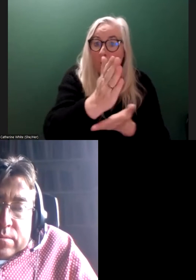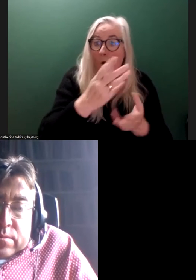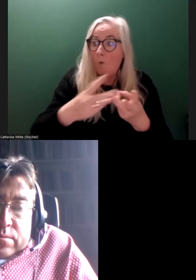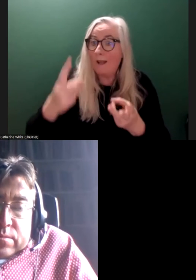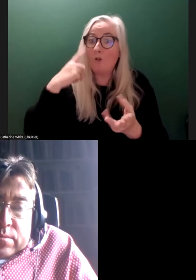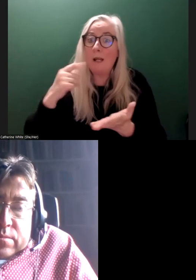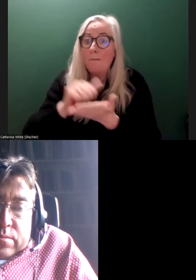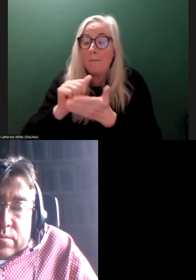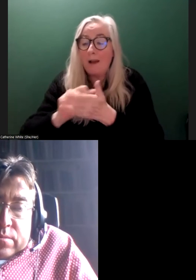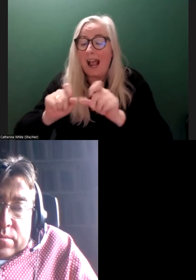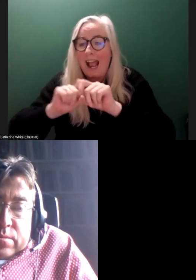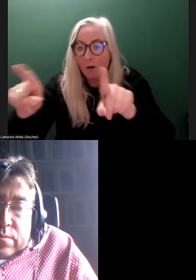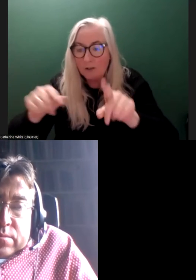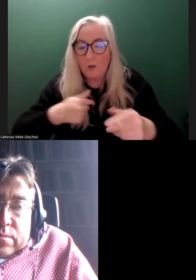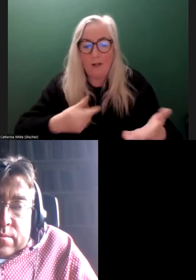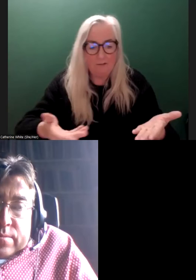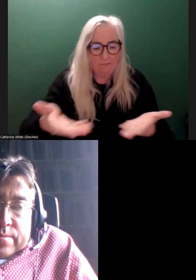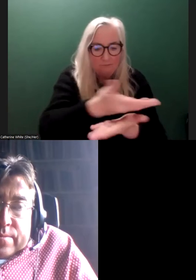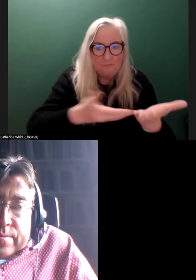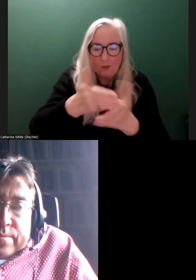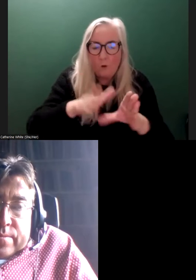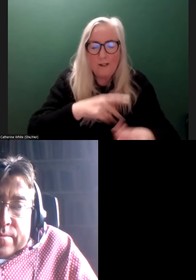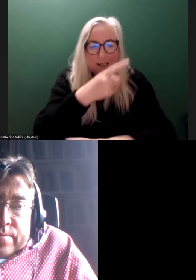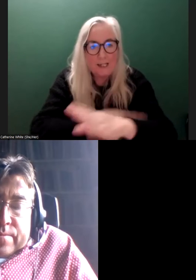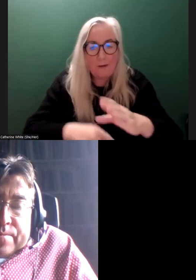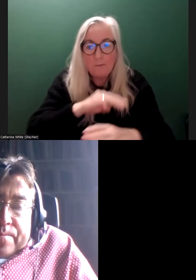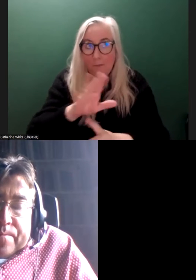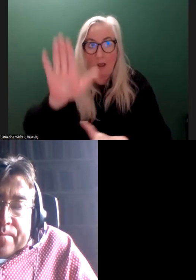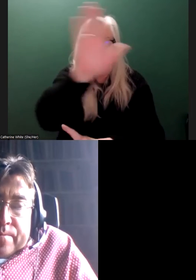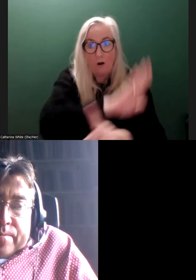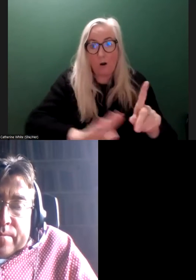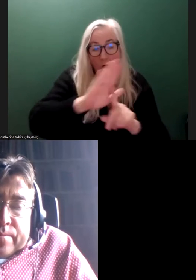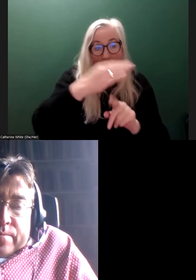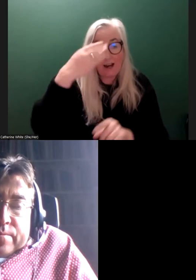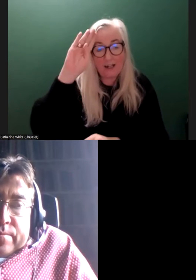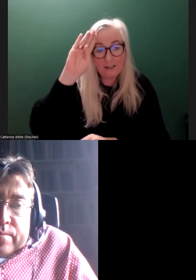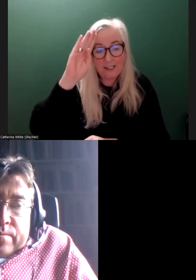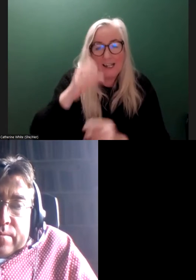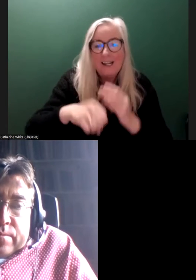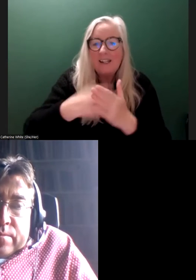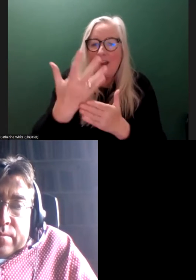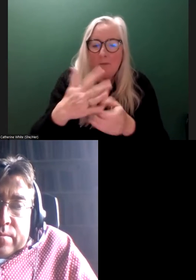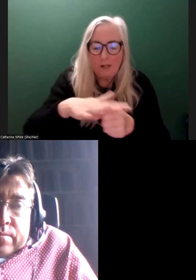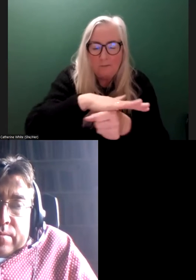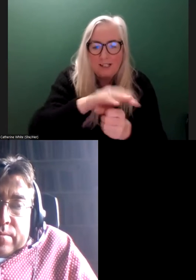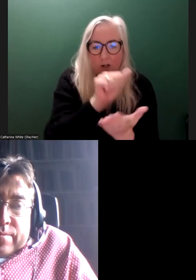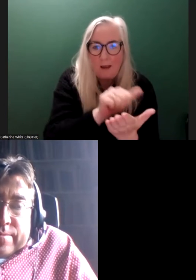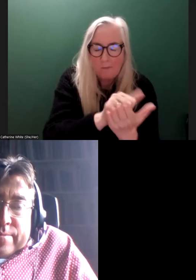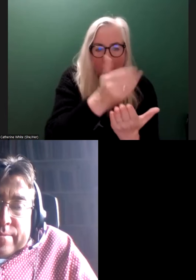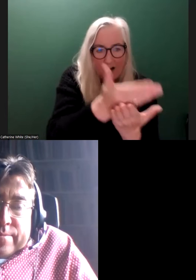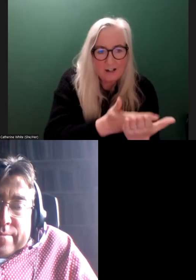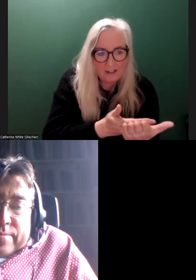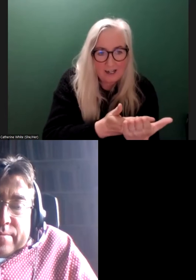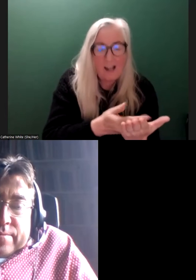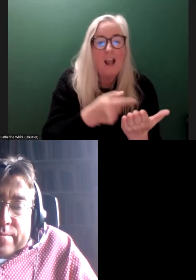out. We talked to disabled people throughout the country. We developed a position paper on that. And going